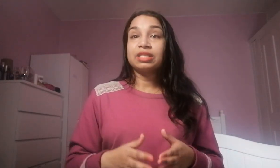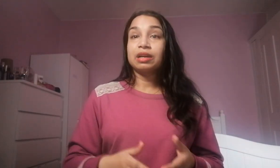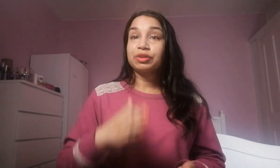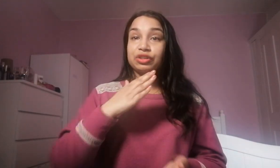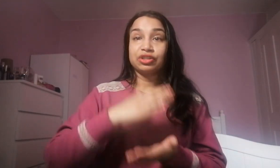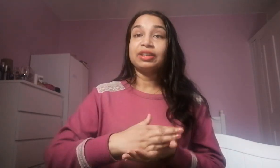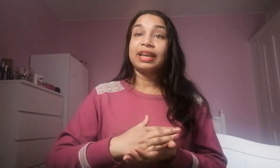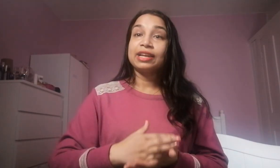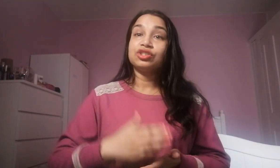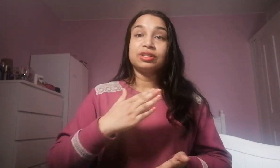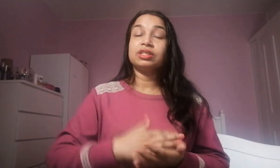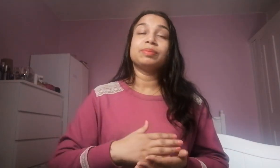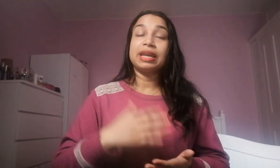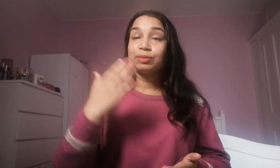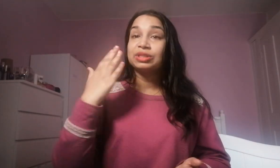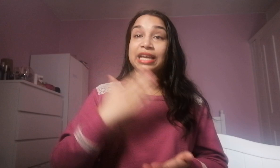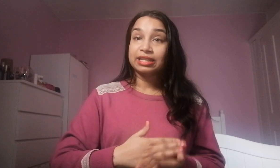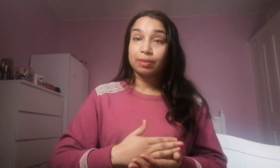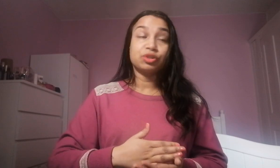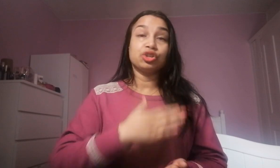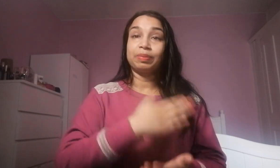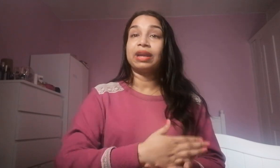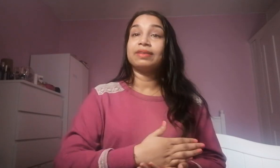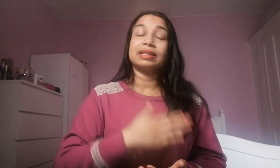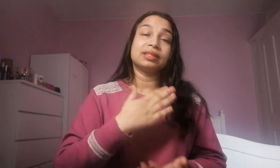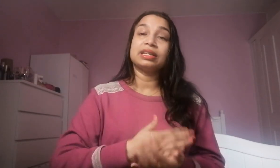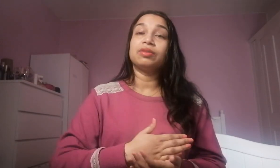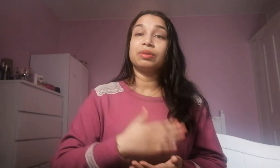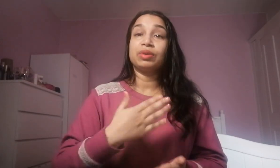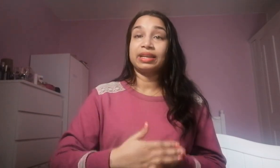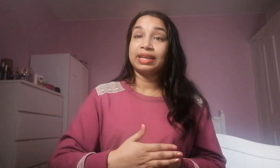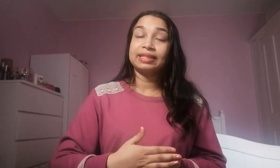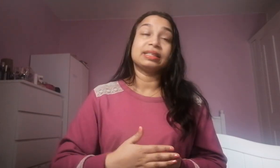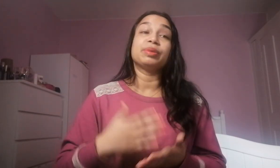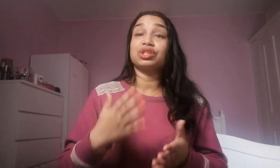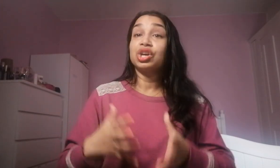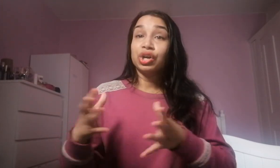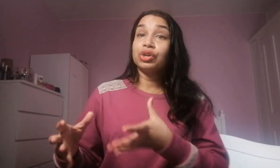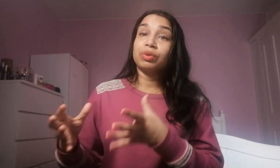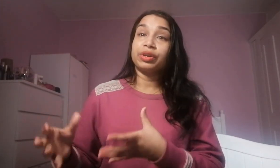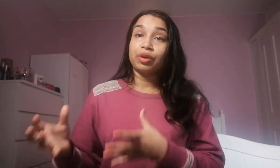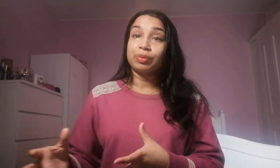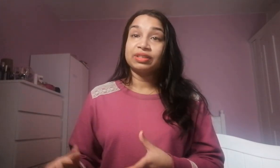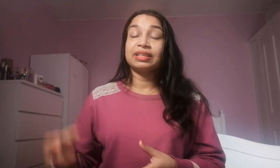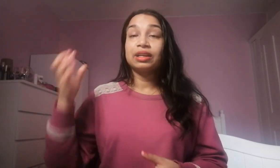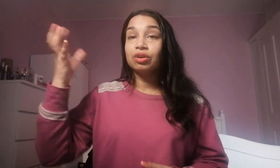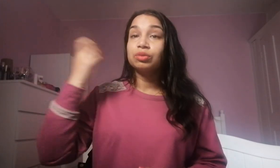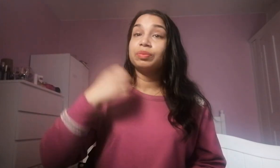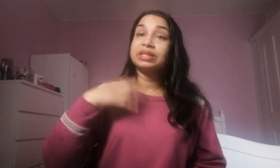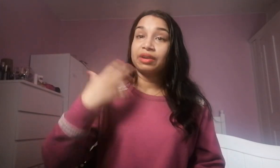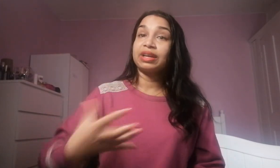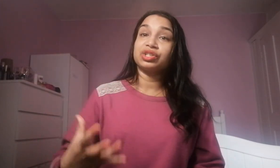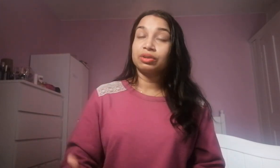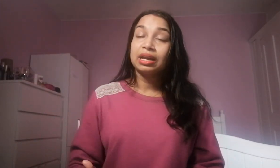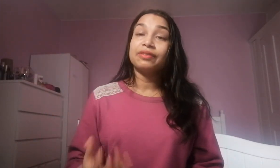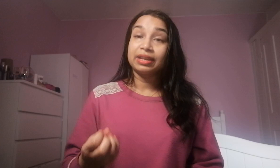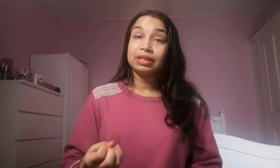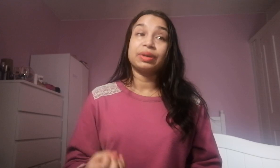time when you're a certain age you need to be able to stand up to your parents and tell them what it is because you are your own person and God will be direct in your life anyway